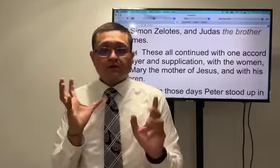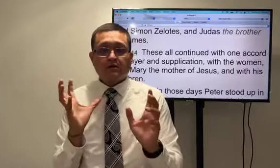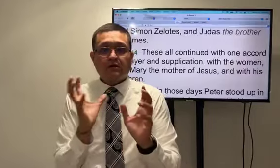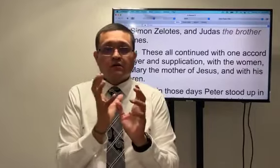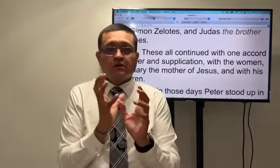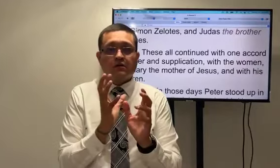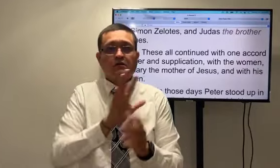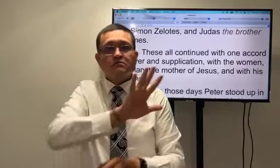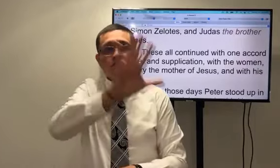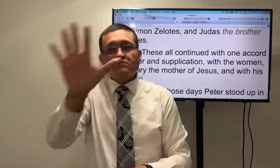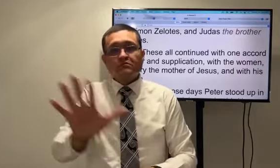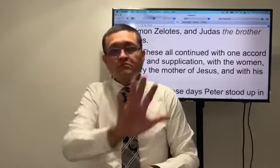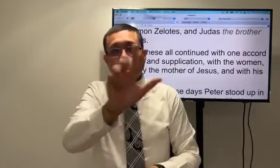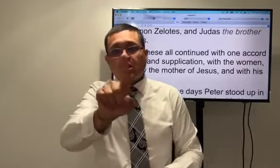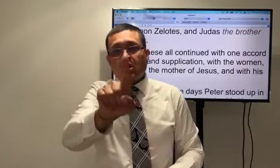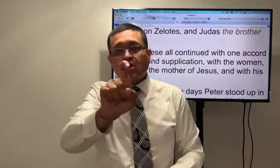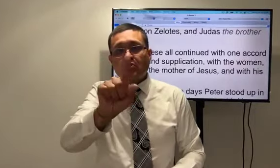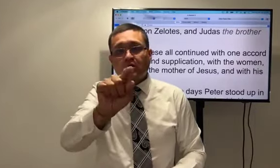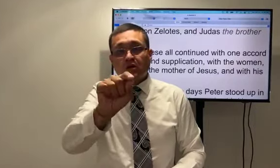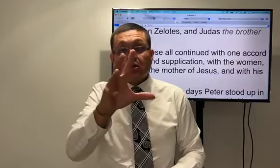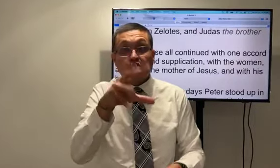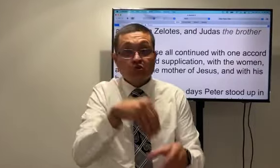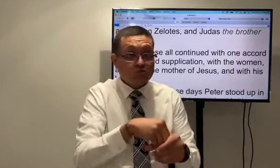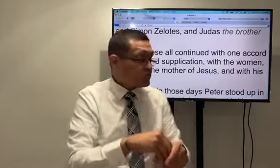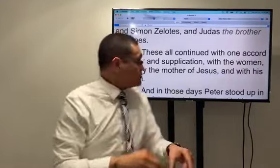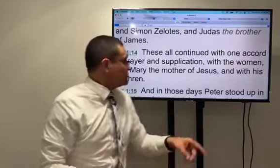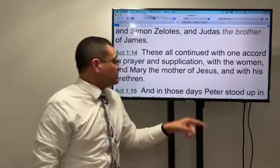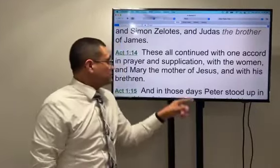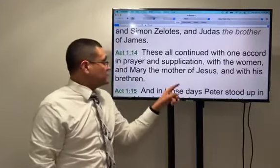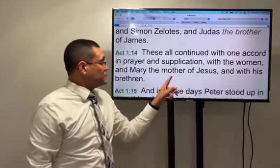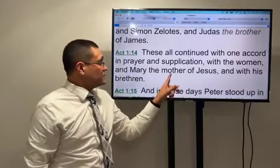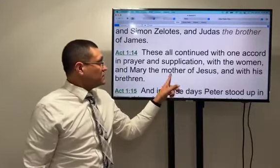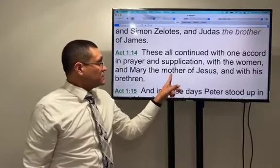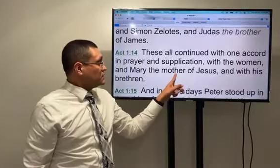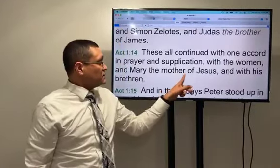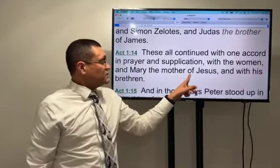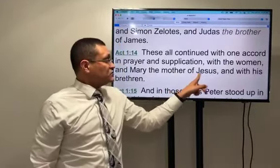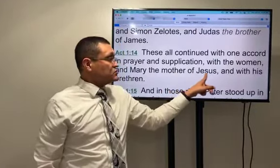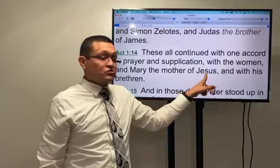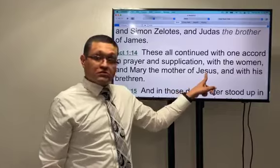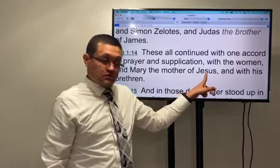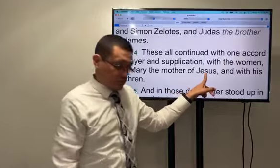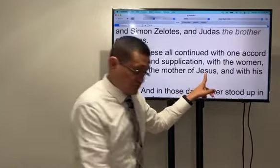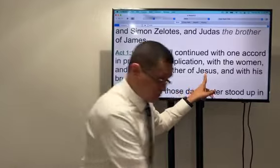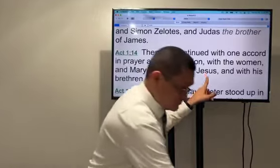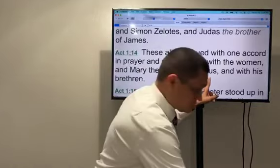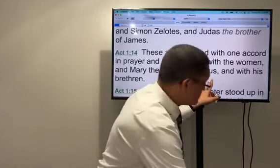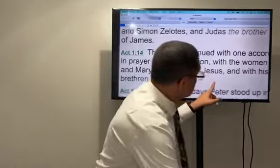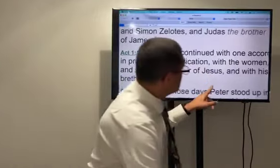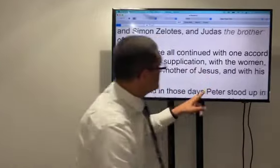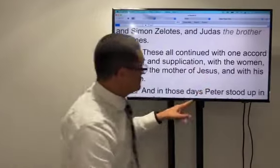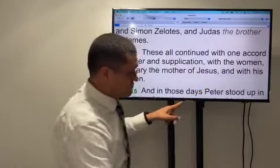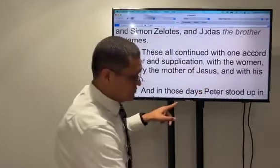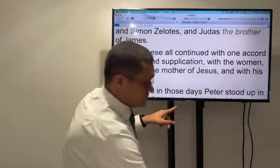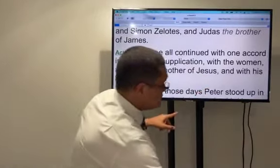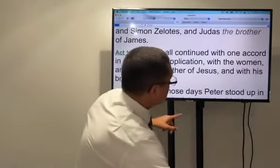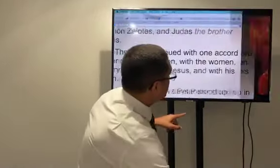right so it's talking about all the apostles and men plus the women and the mother Mary the mother of Jesus